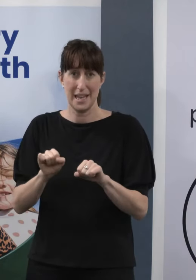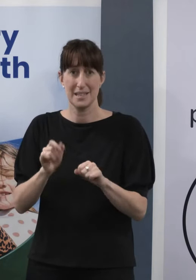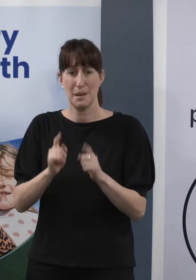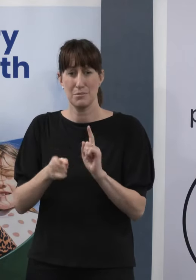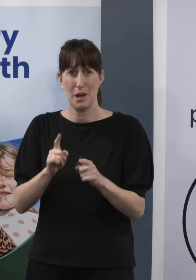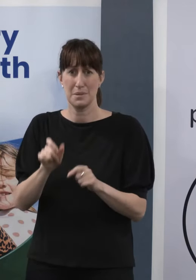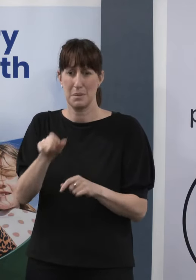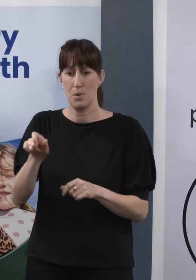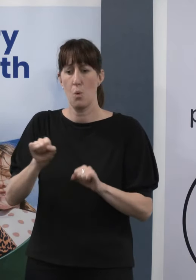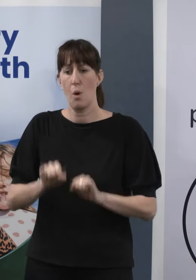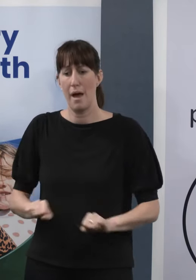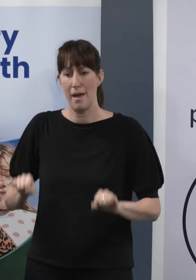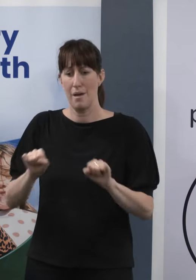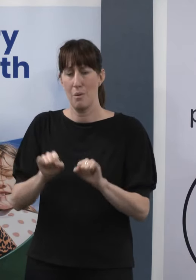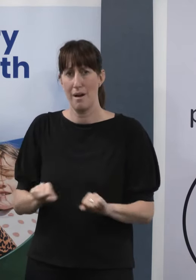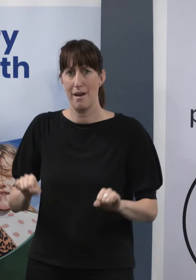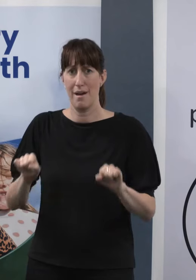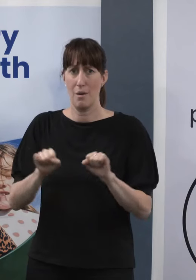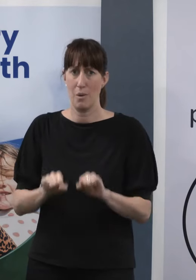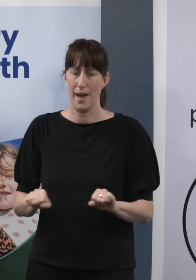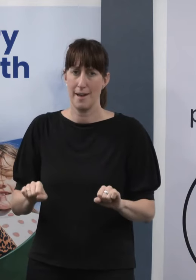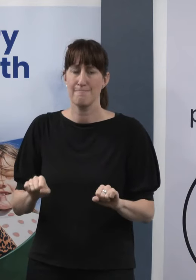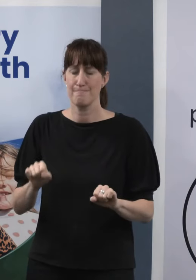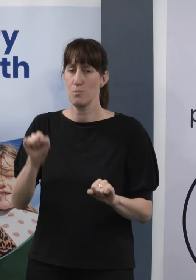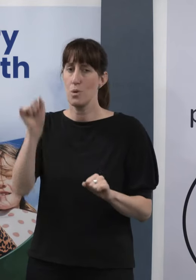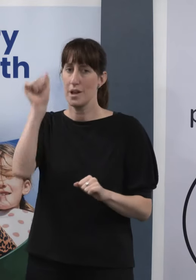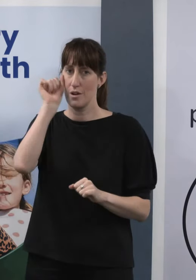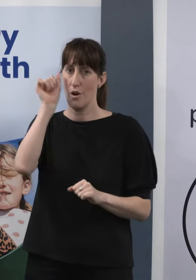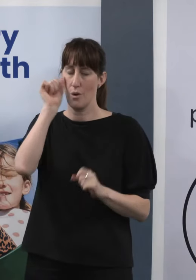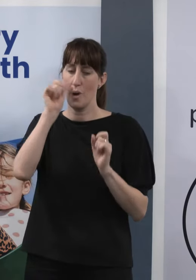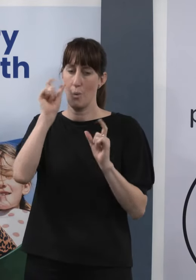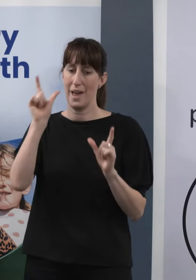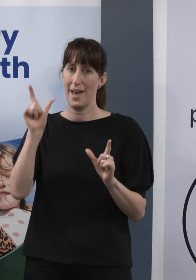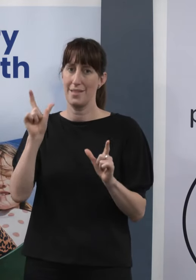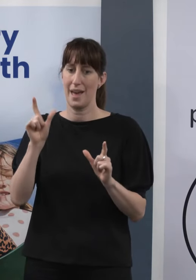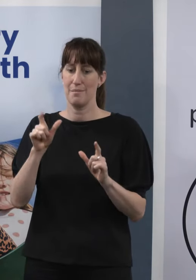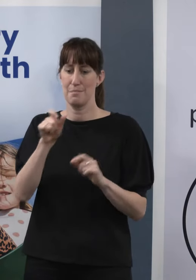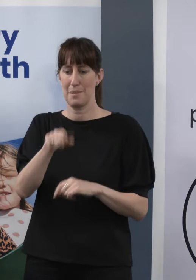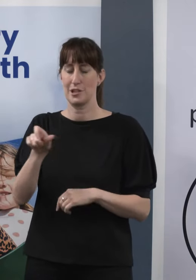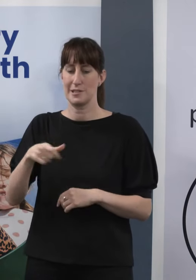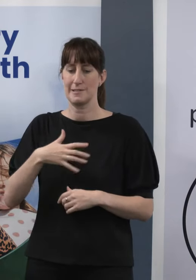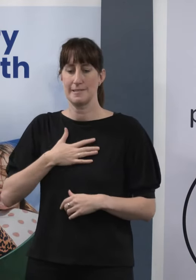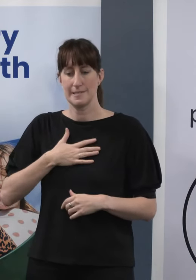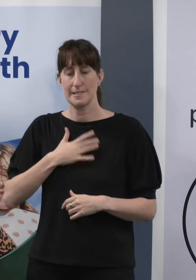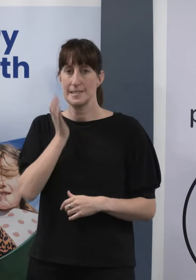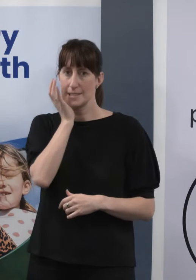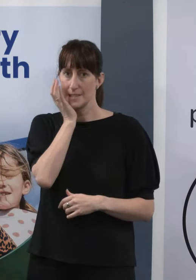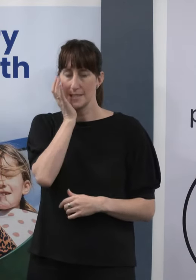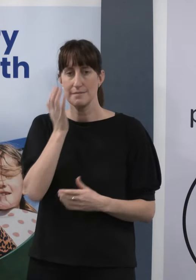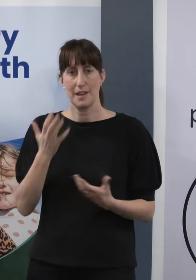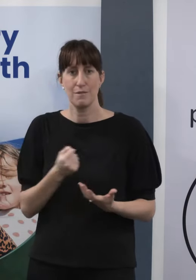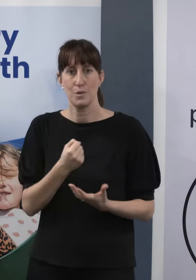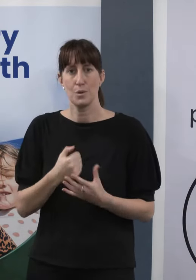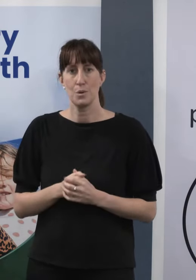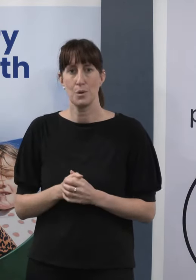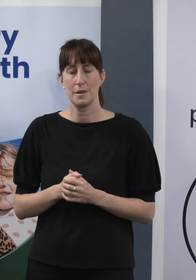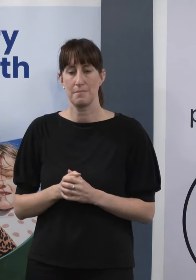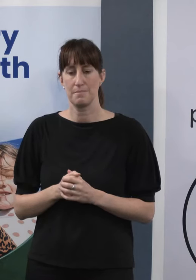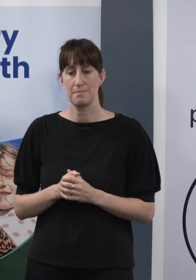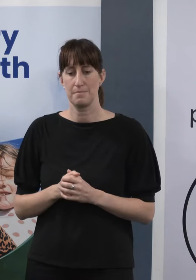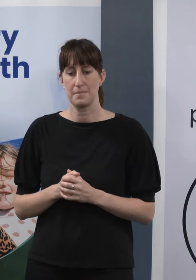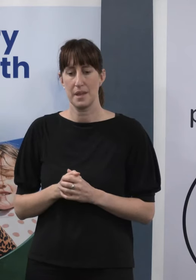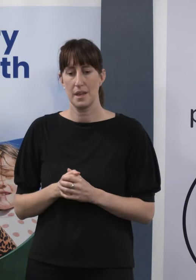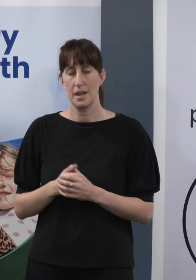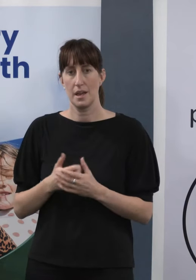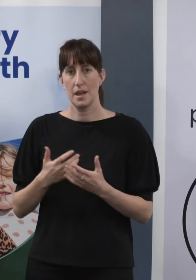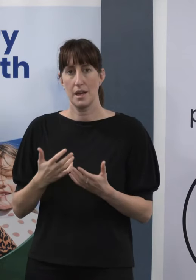than would be desirable, and we're very conscious of the impact this has on patients and their whānau. We're especially grateful